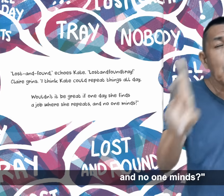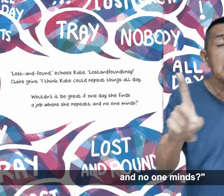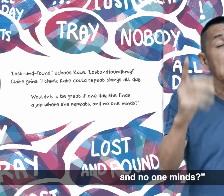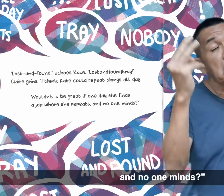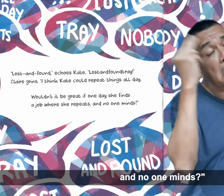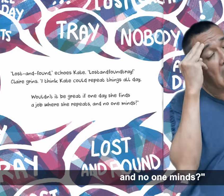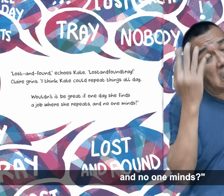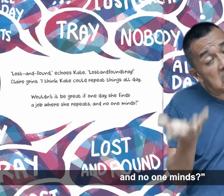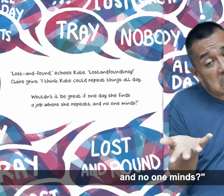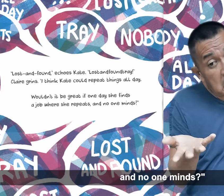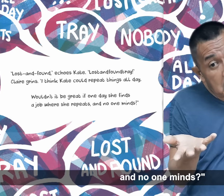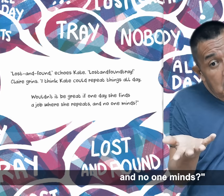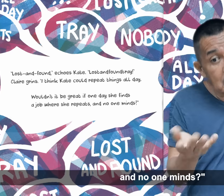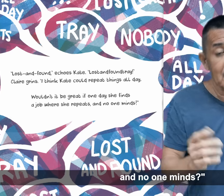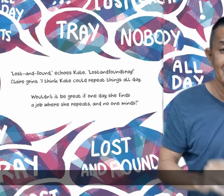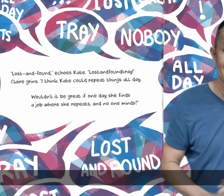minds?